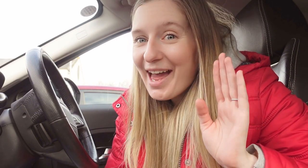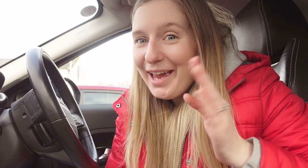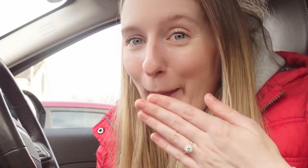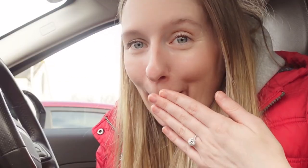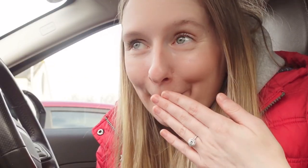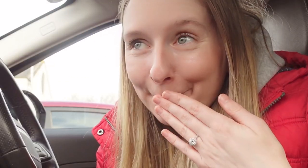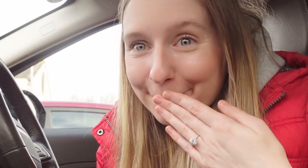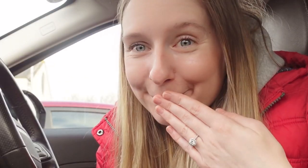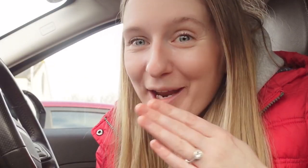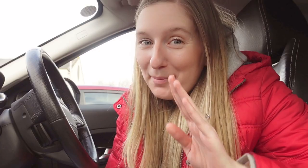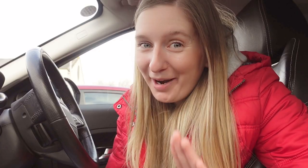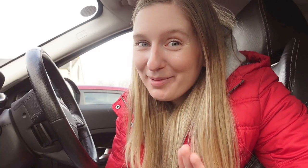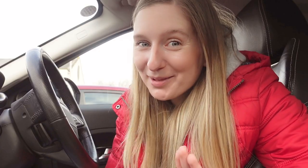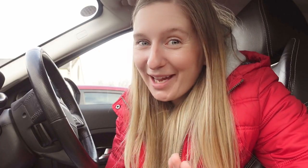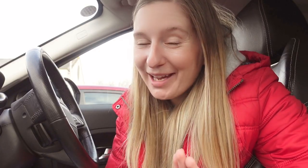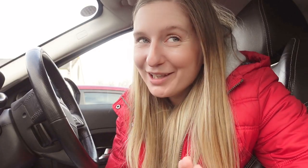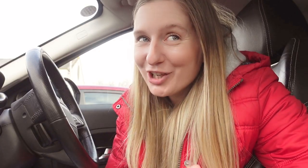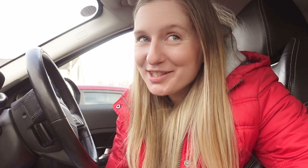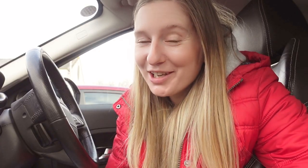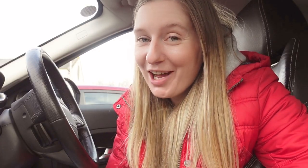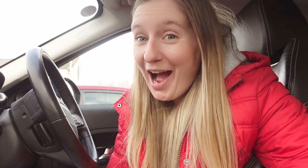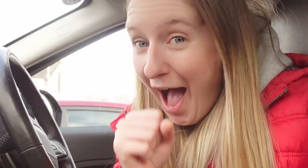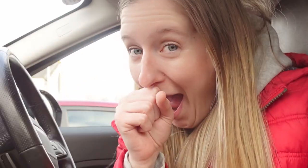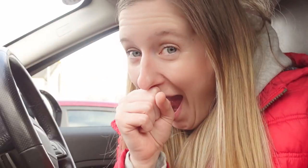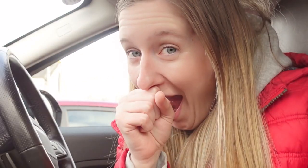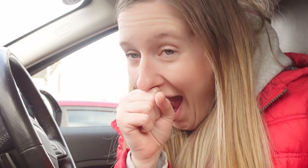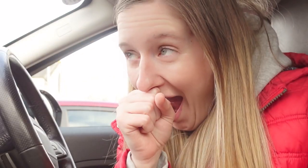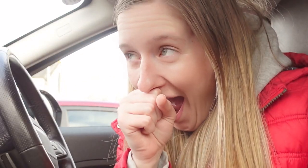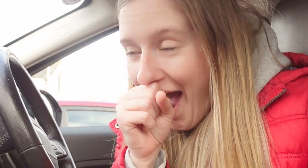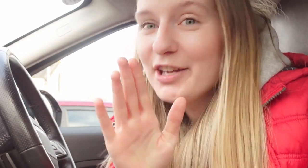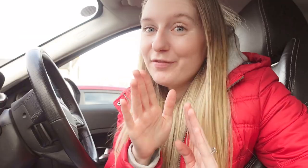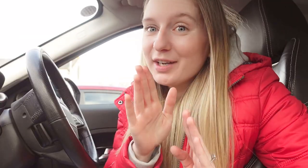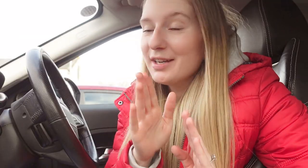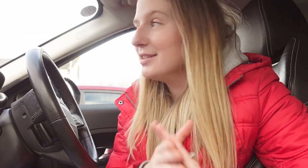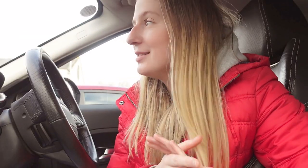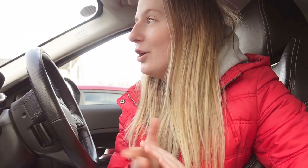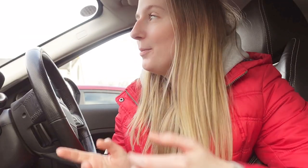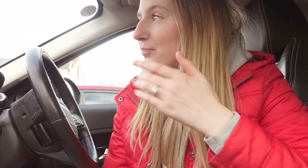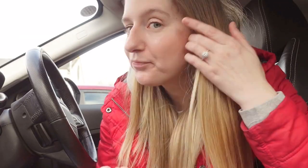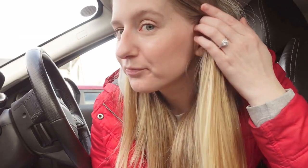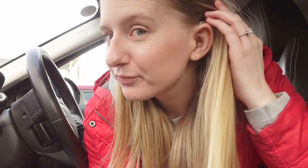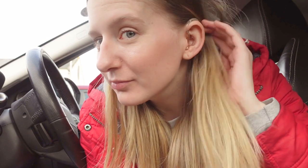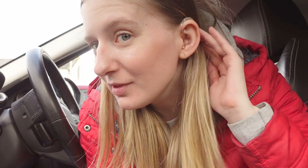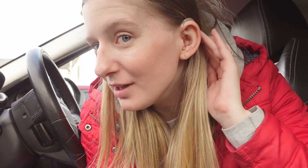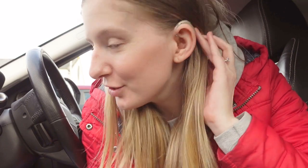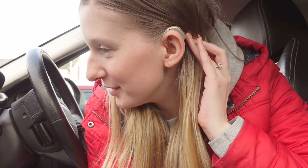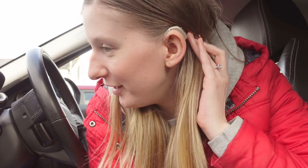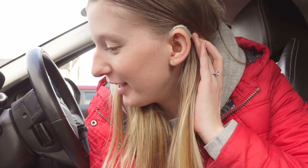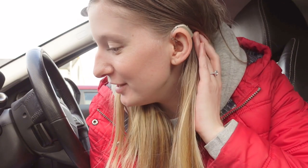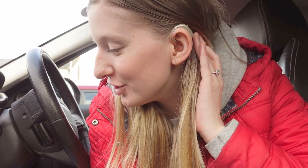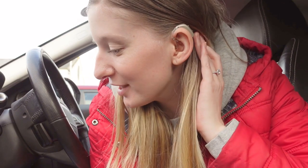I might be able to get it in a jazzy color so I'm very excited so so this hearing aid is just